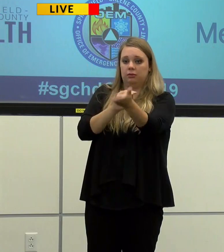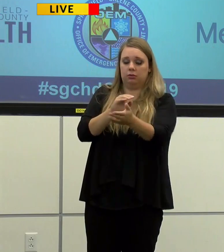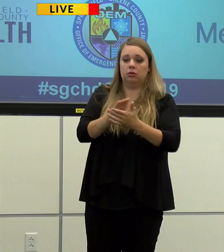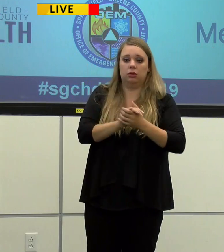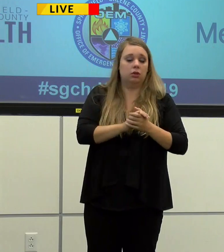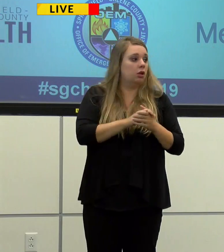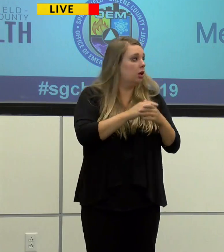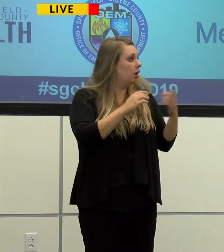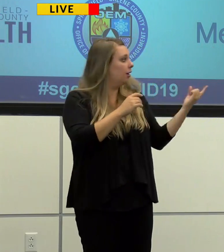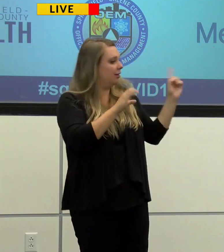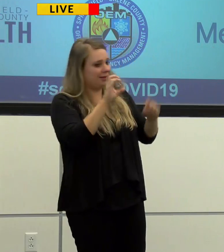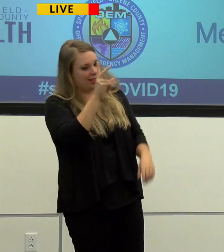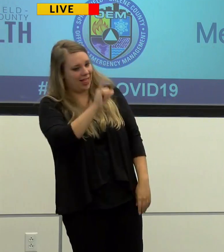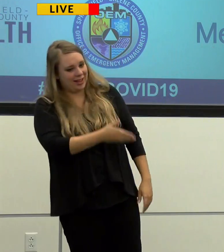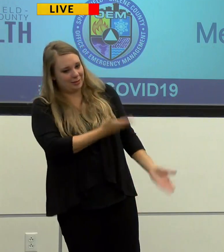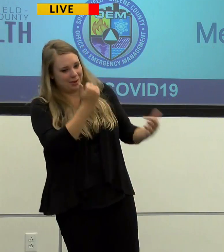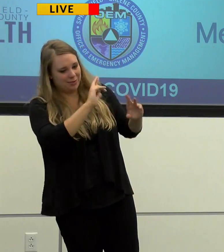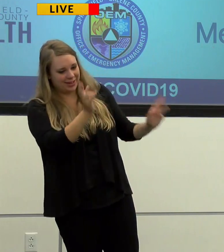Uh,